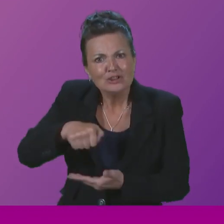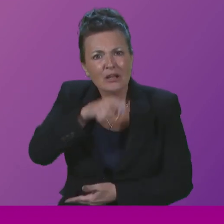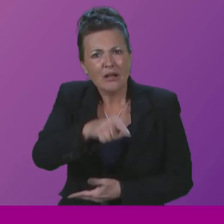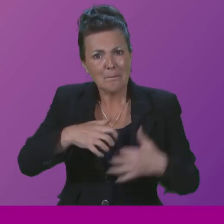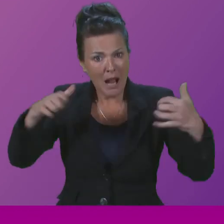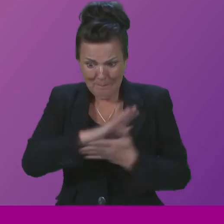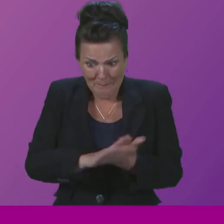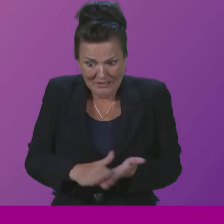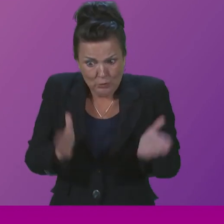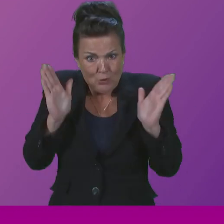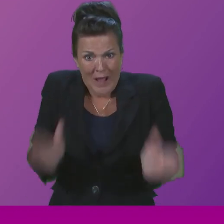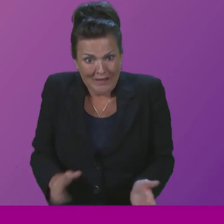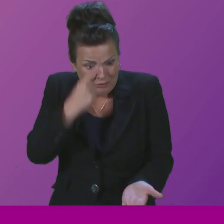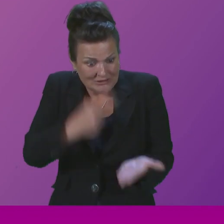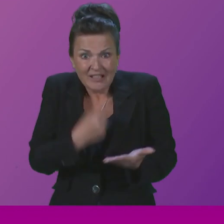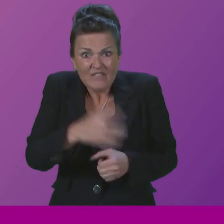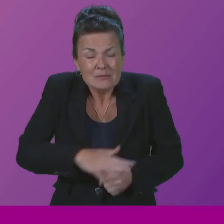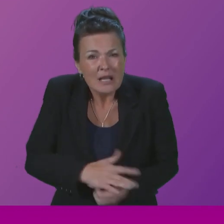necessarily in the first place.